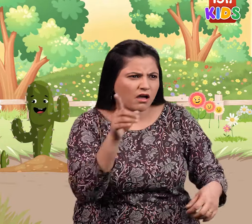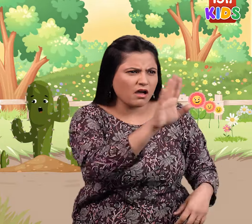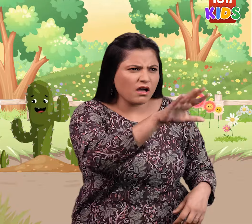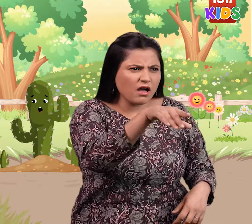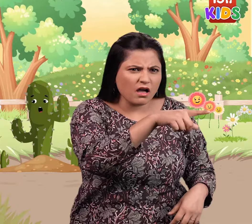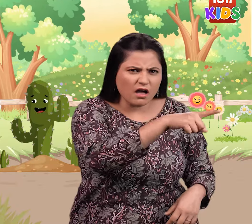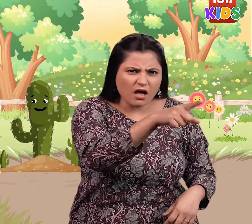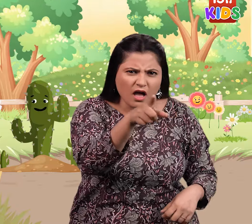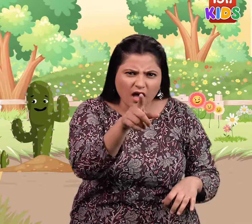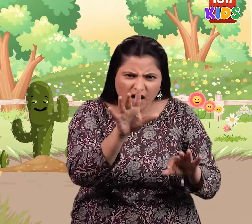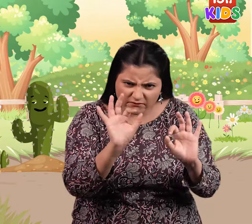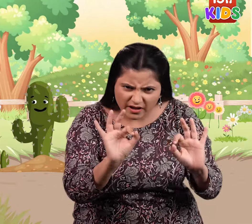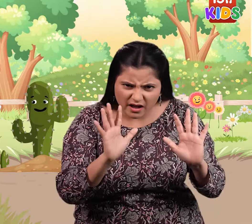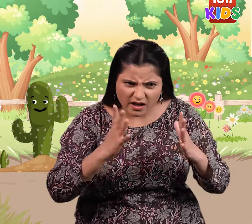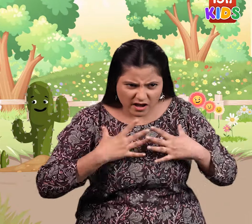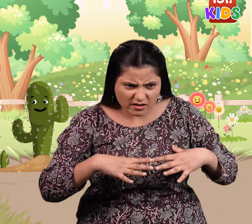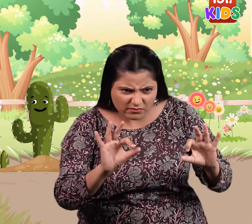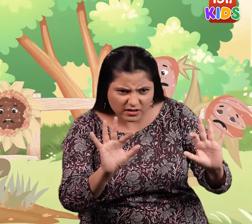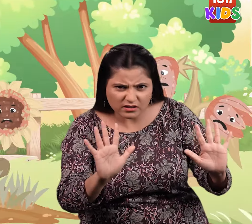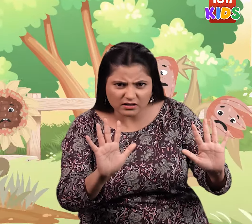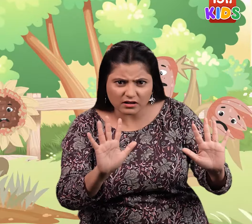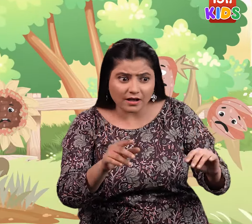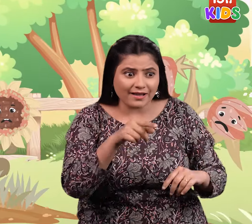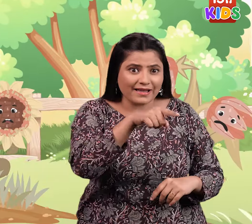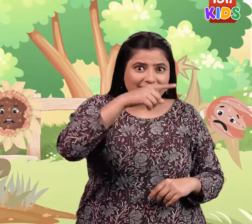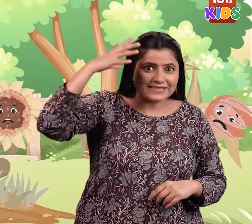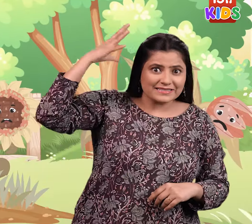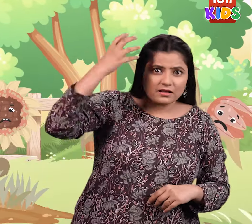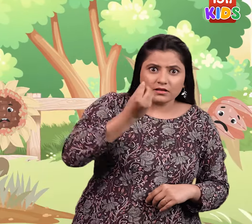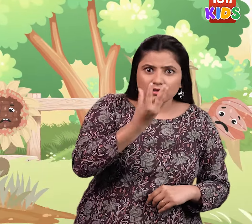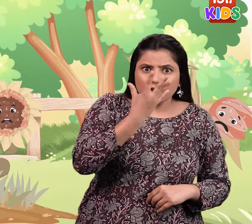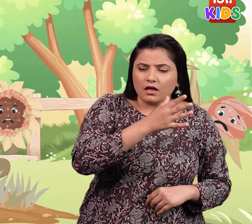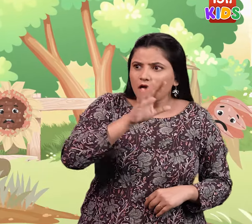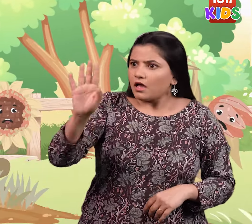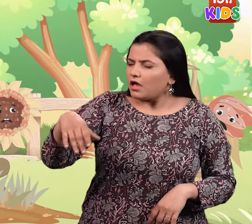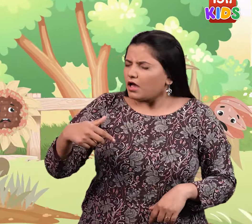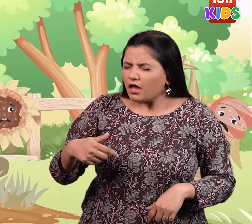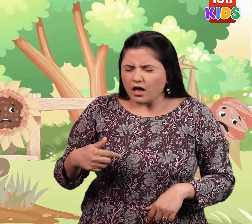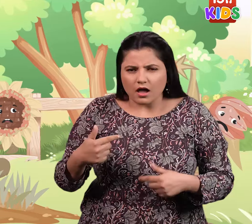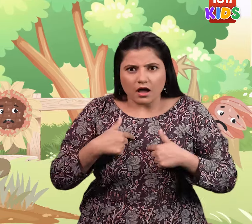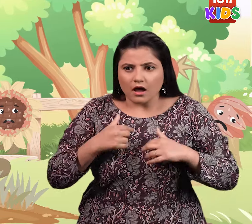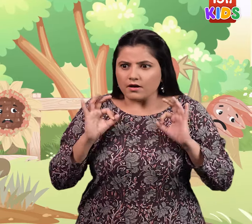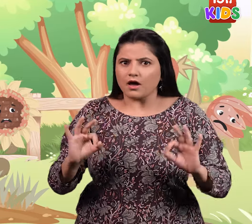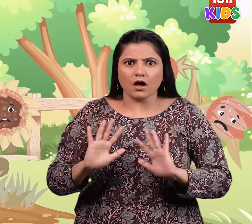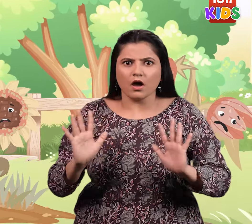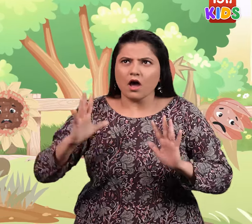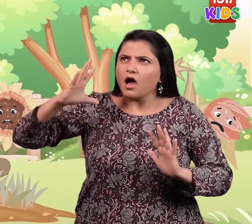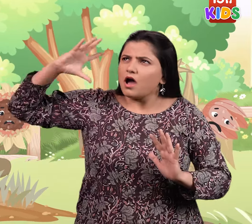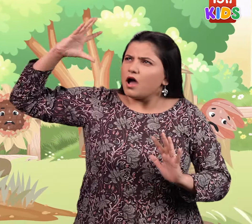are you all okay? The sunflower told her, The weather is too hot.